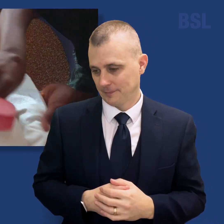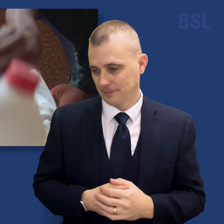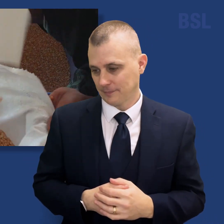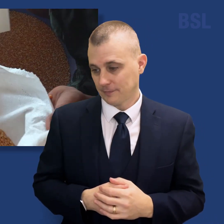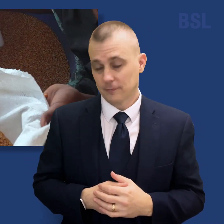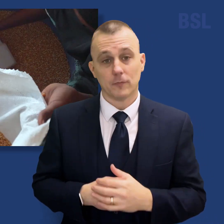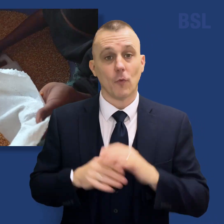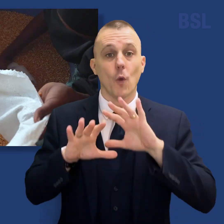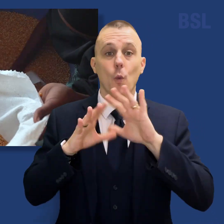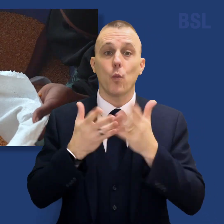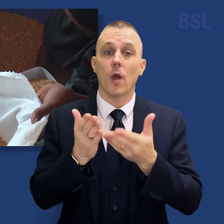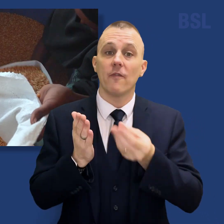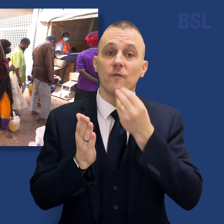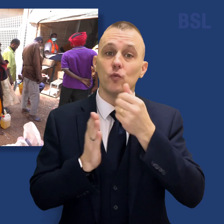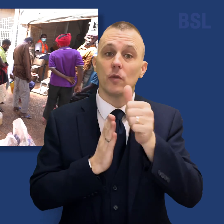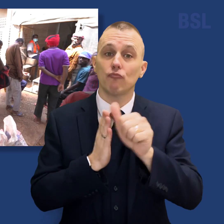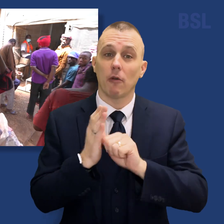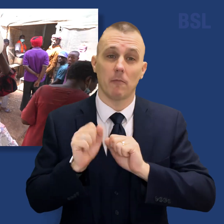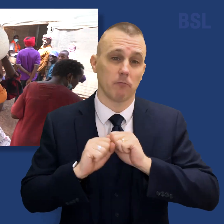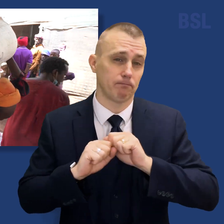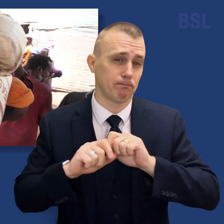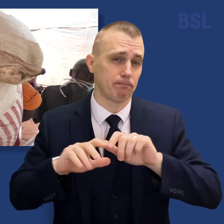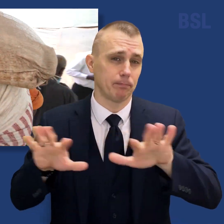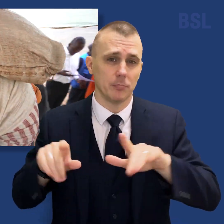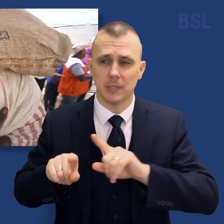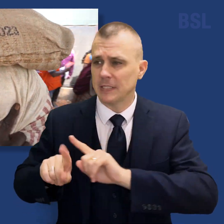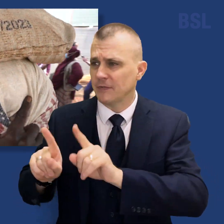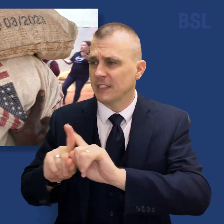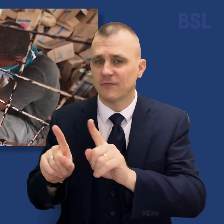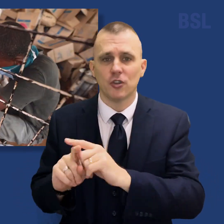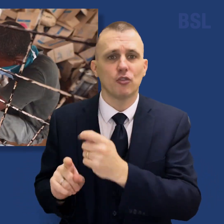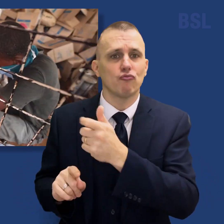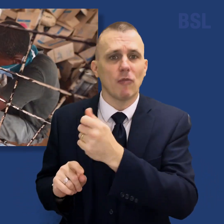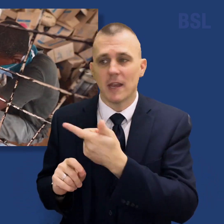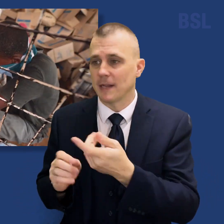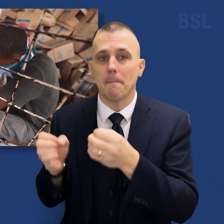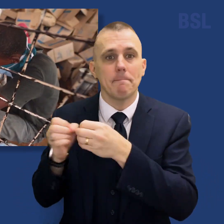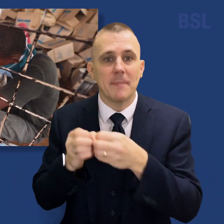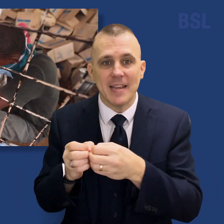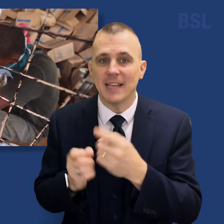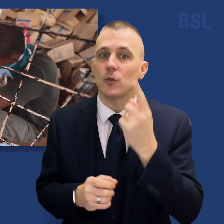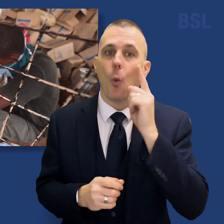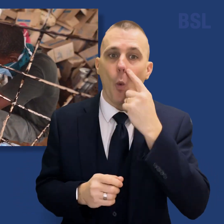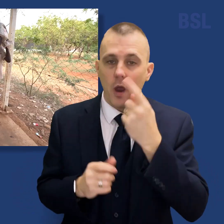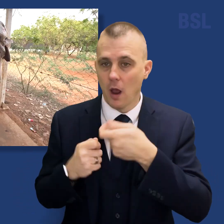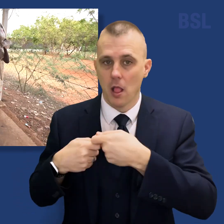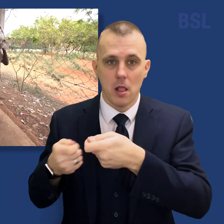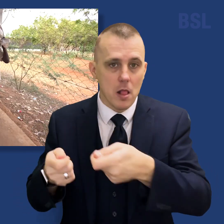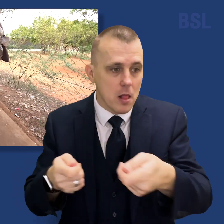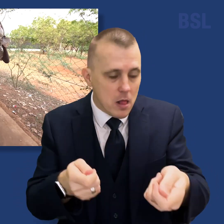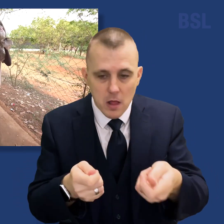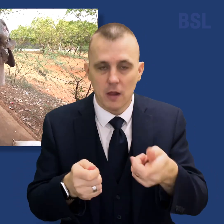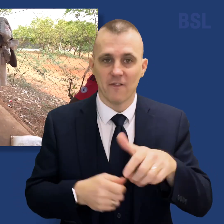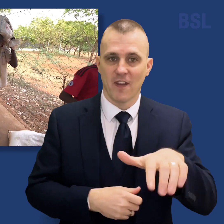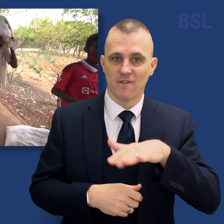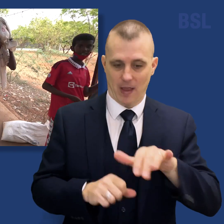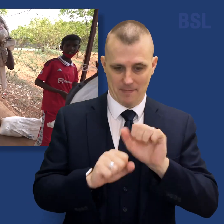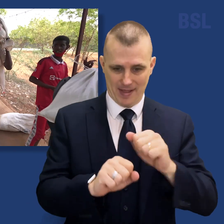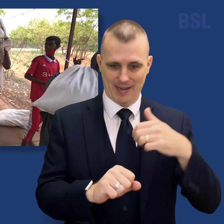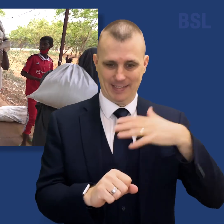The World Food Programme distributes a wide variety of grains, beans, and oils to families in need, as well